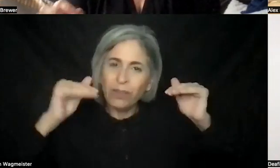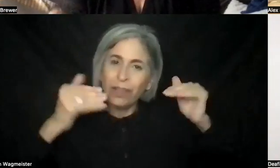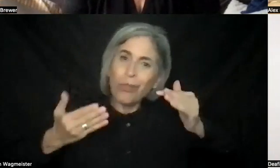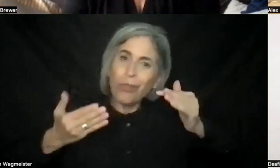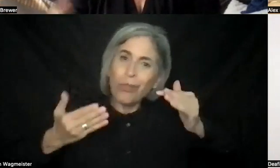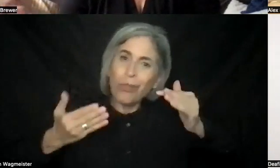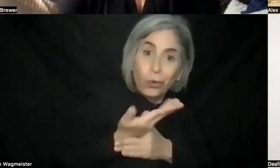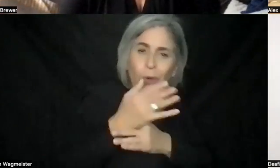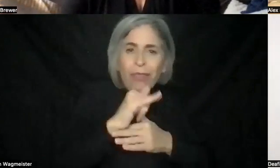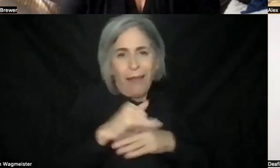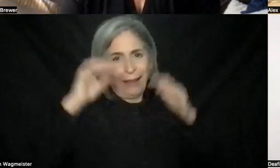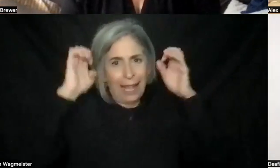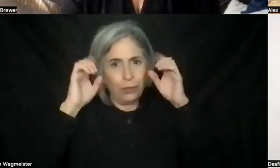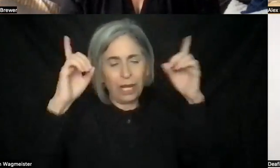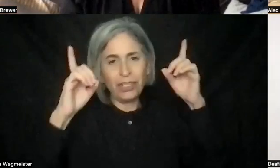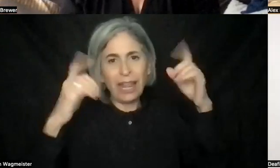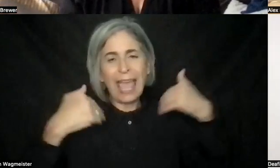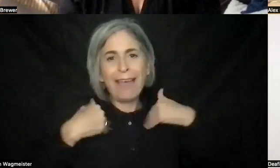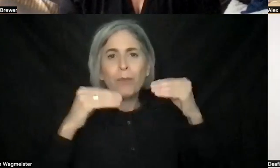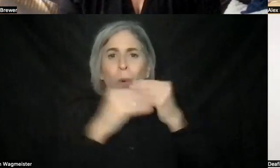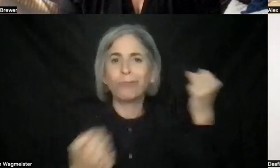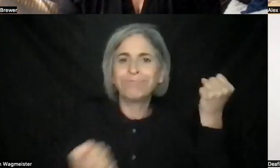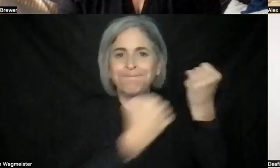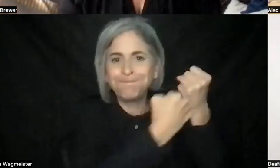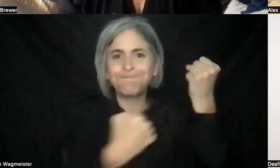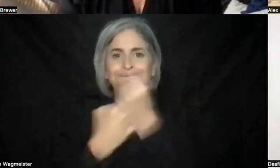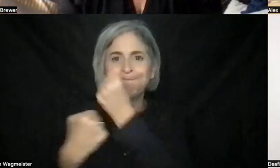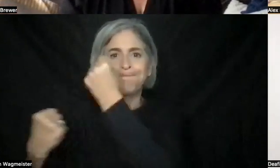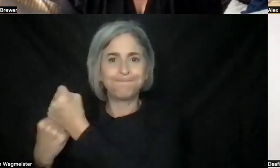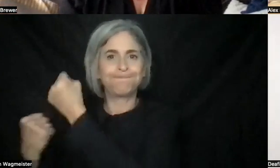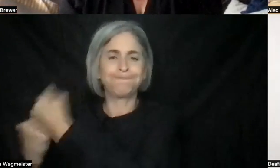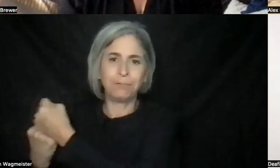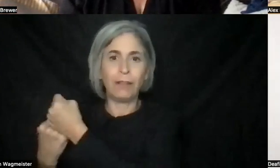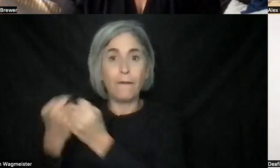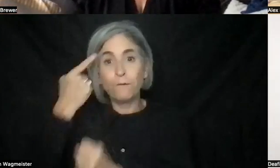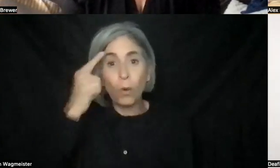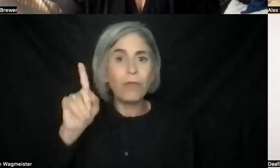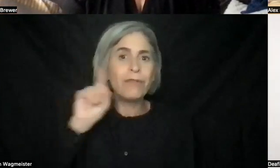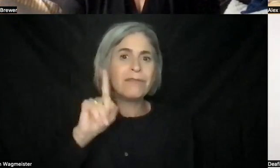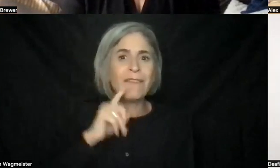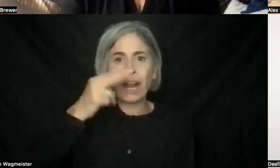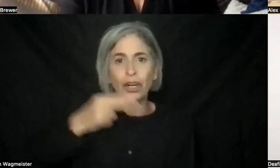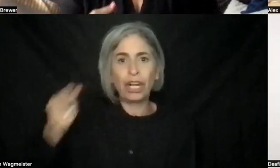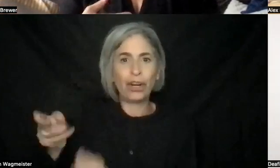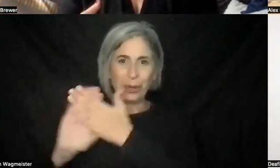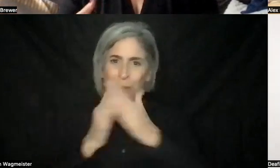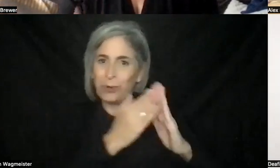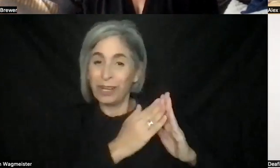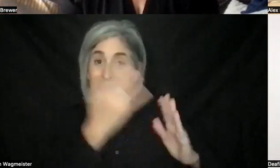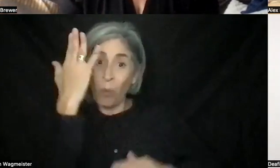education to have more advocacy and support for the deaf and hard of hearing community because they are entitled